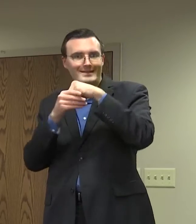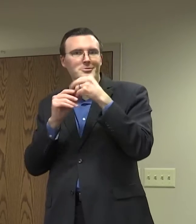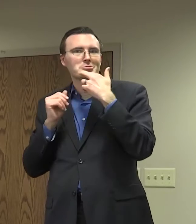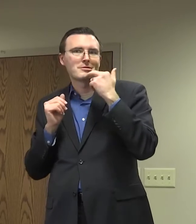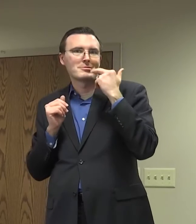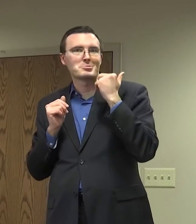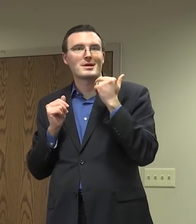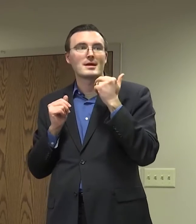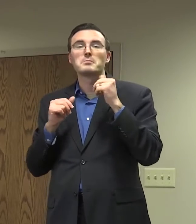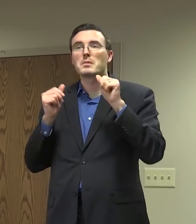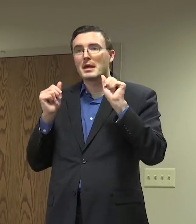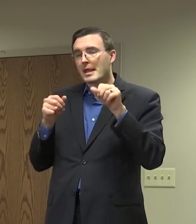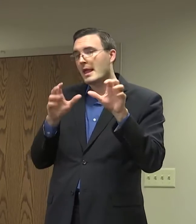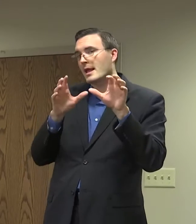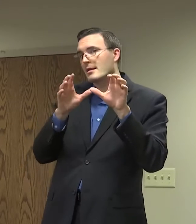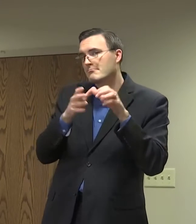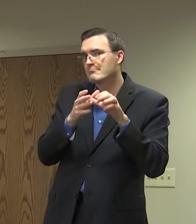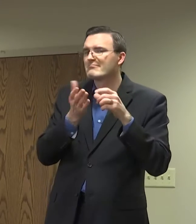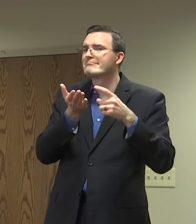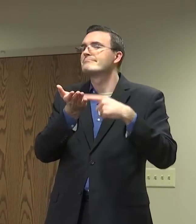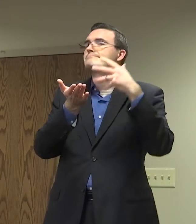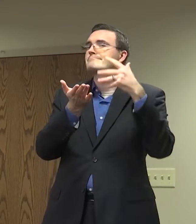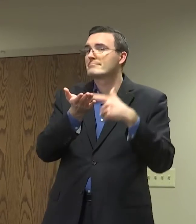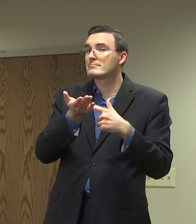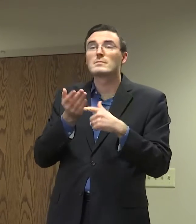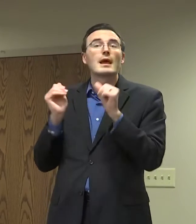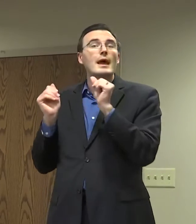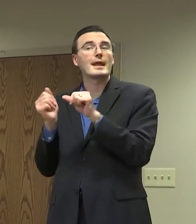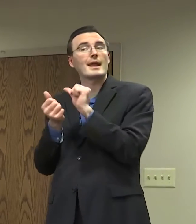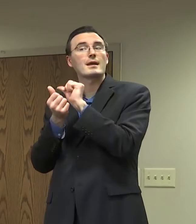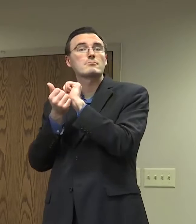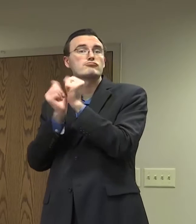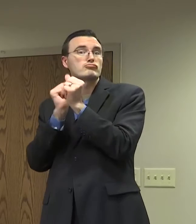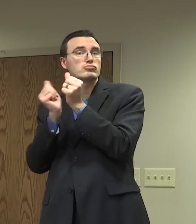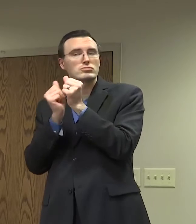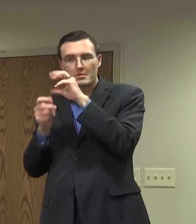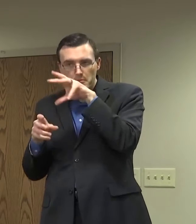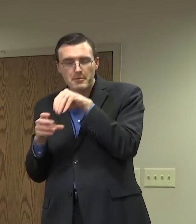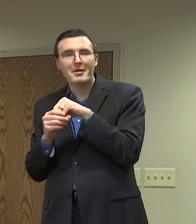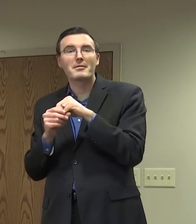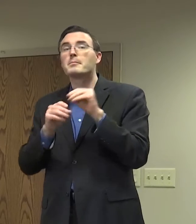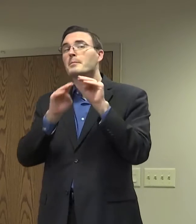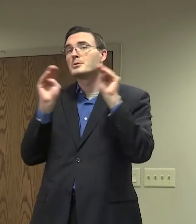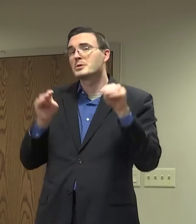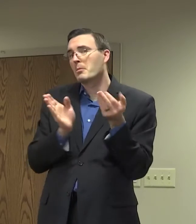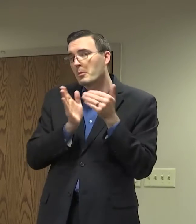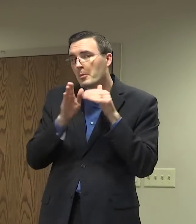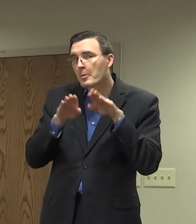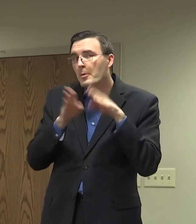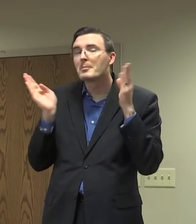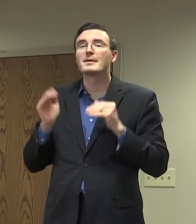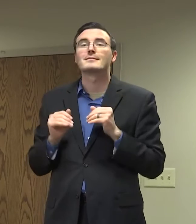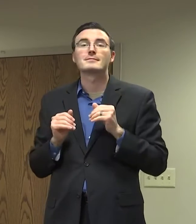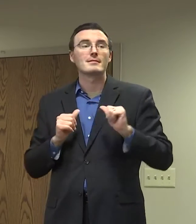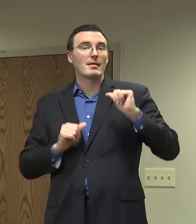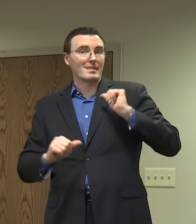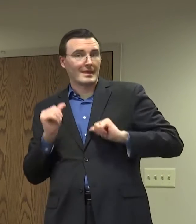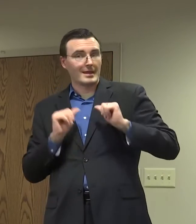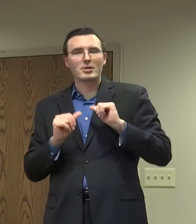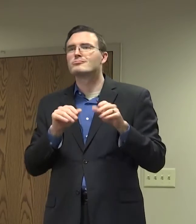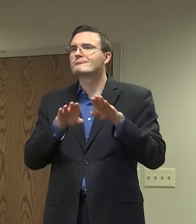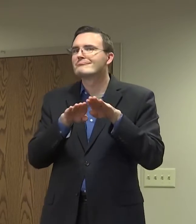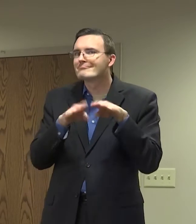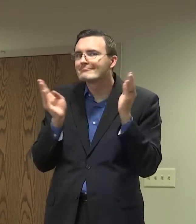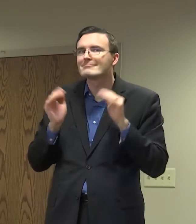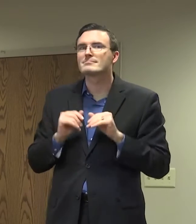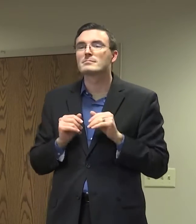We have some resumption of competitive sports, the reopening of our museums, a restoration of our theaters and performing arts, and social